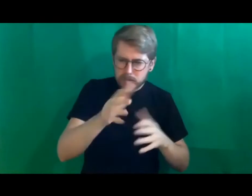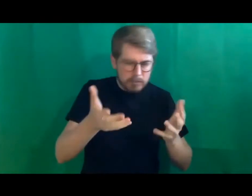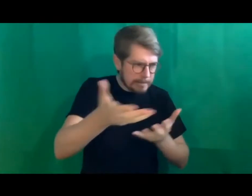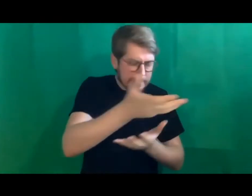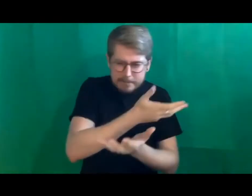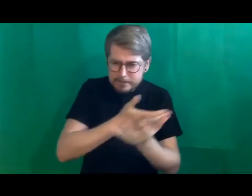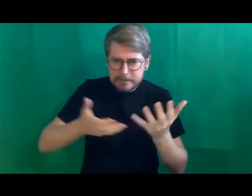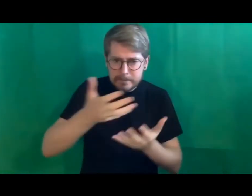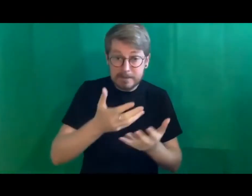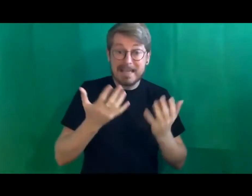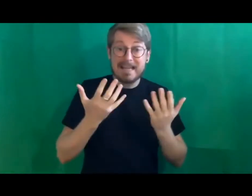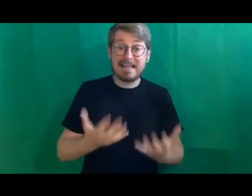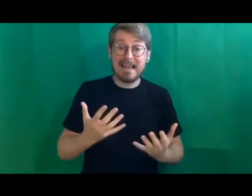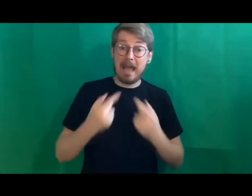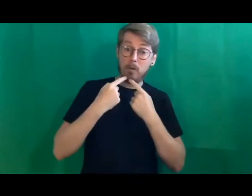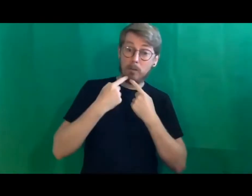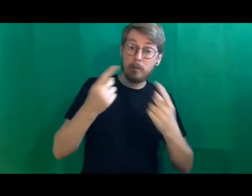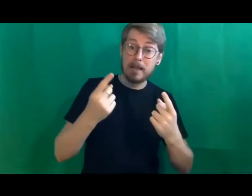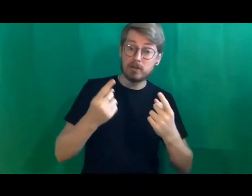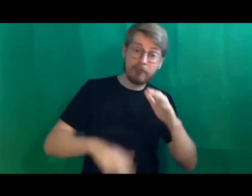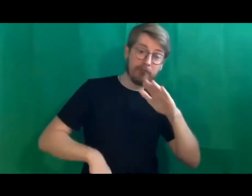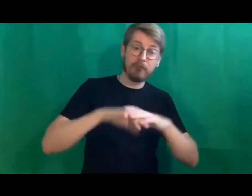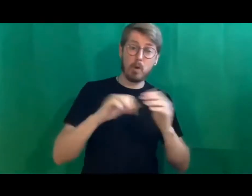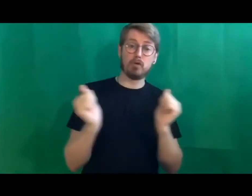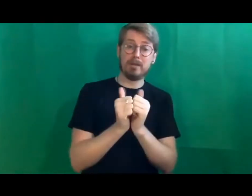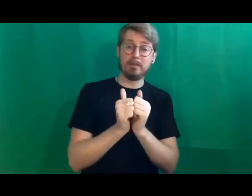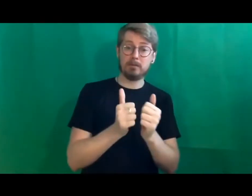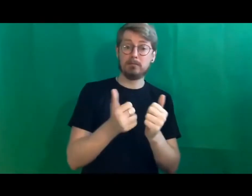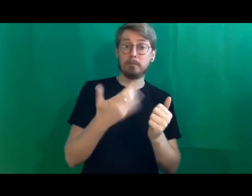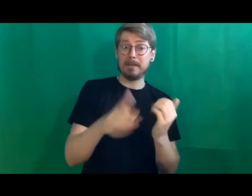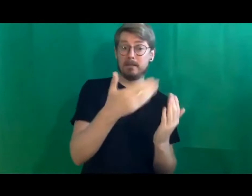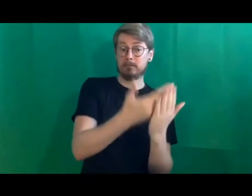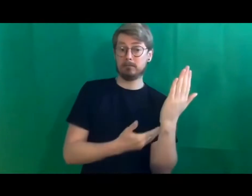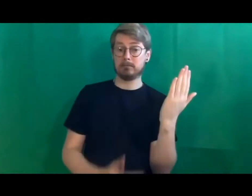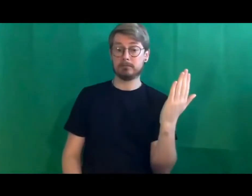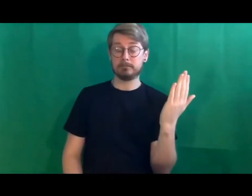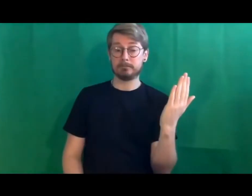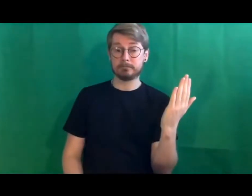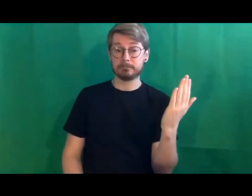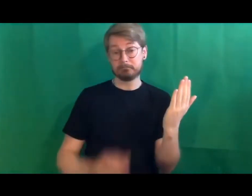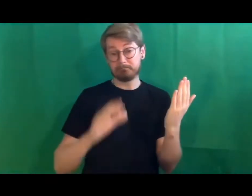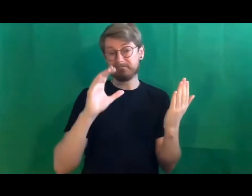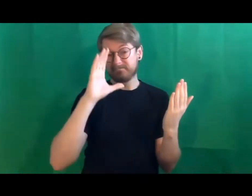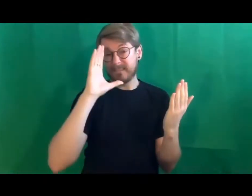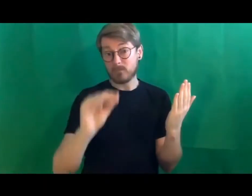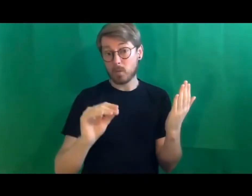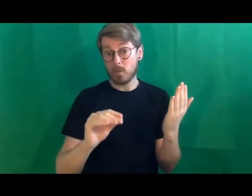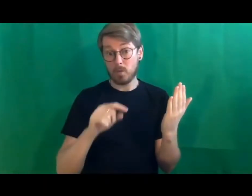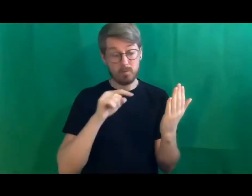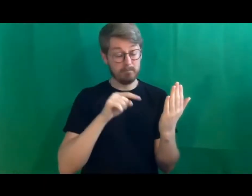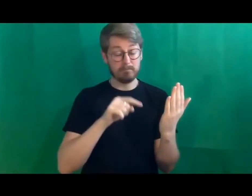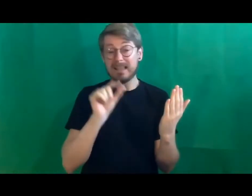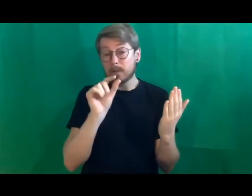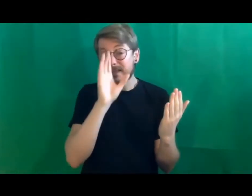we have a fully signed pledge to lean into this culture change. In a way it's quite sad that this document that you're about to see is historical